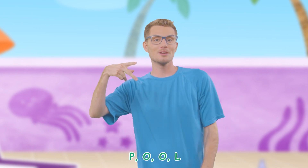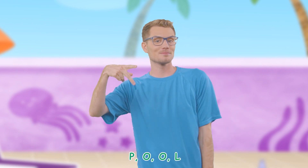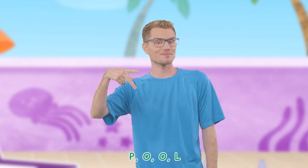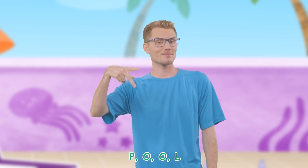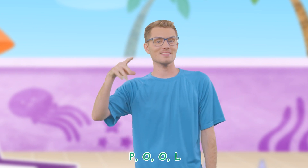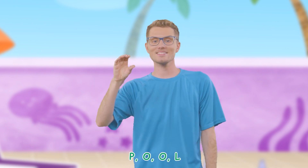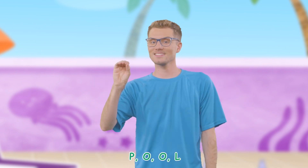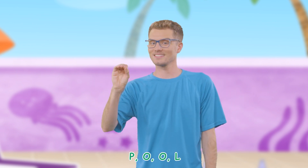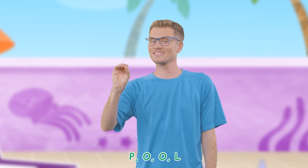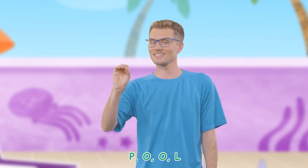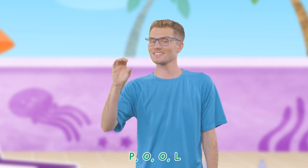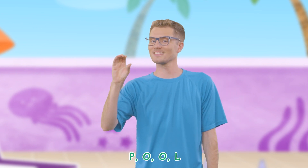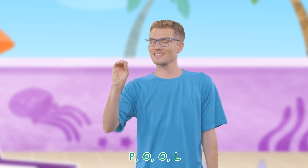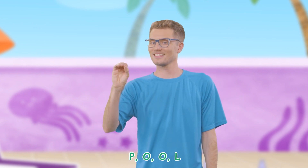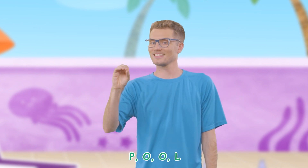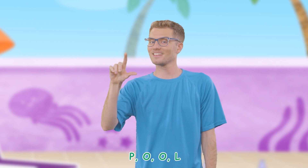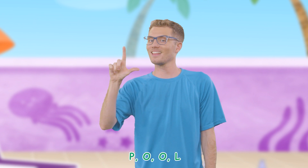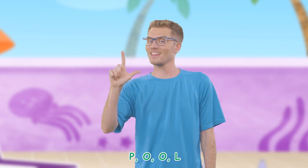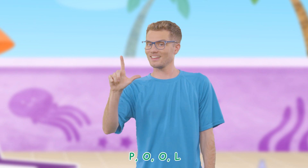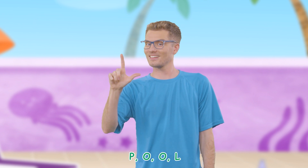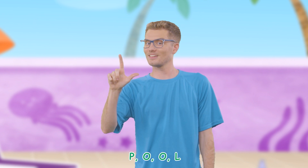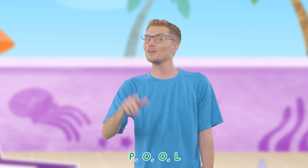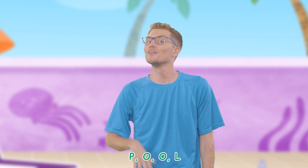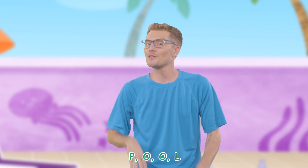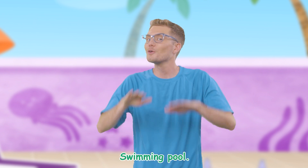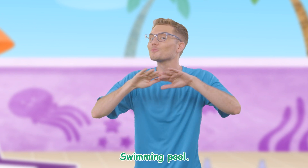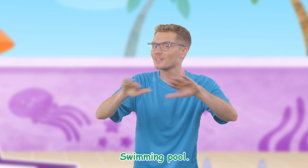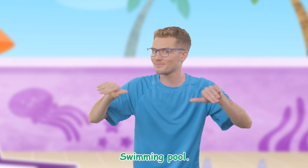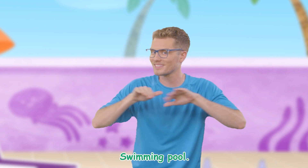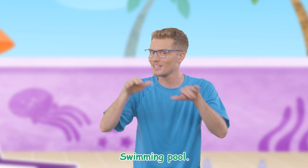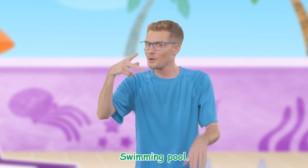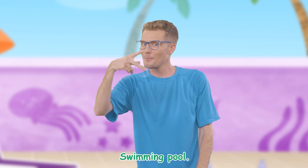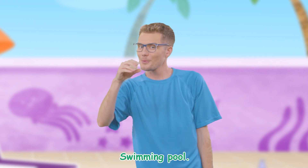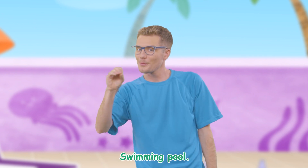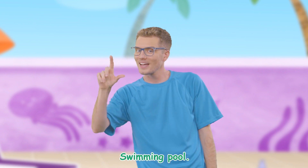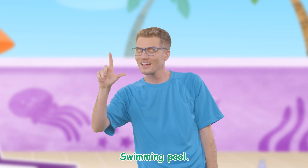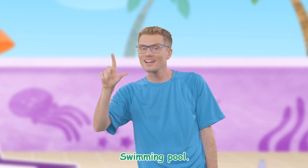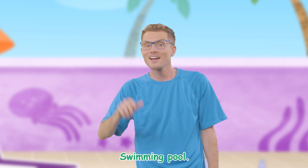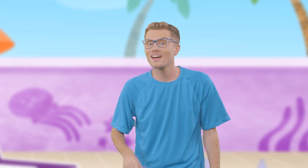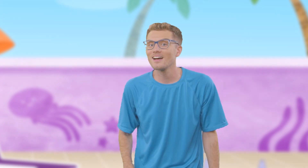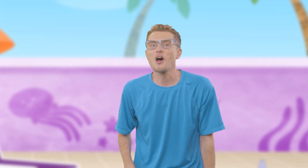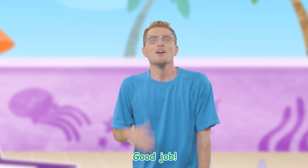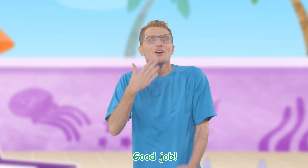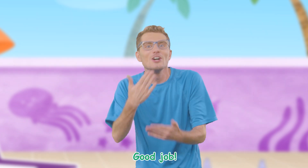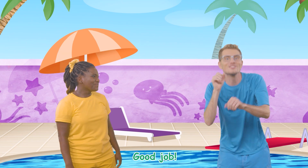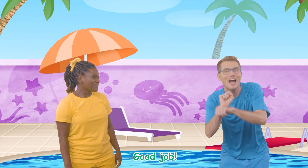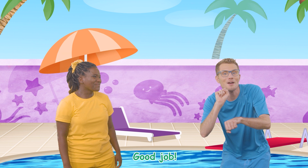P-O-O-L Swimming pool! Good job!